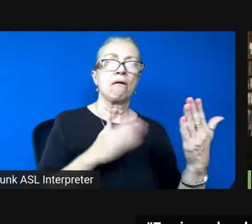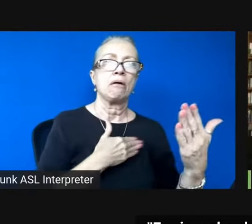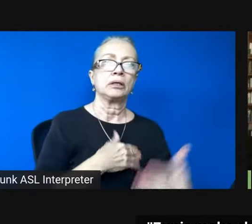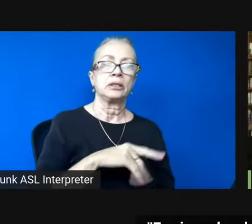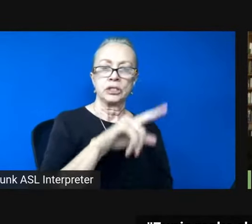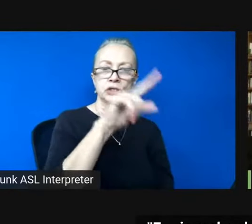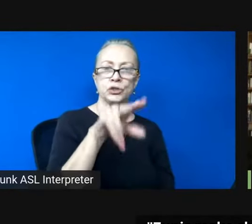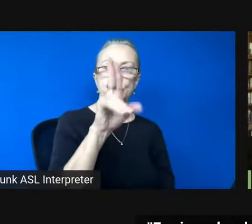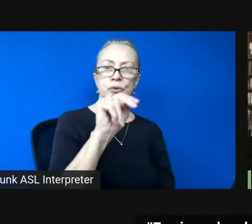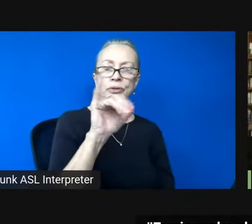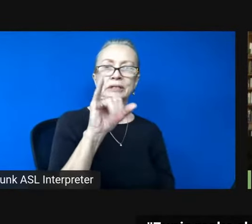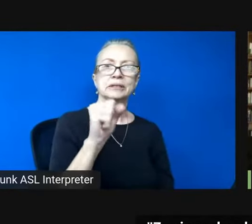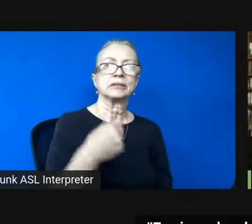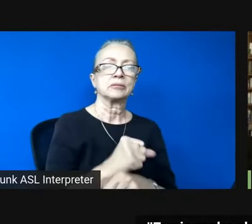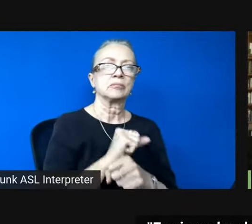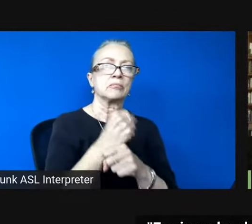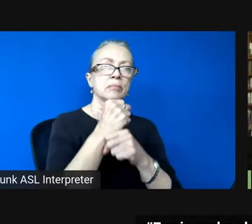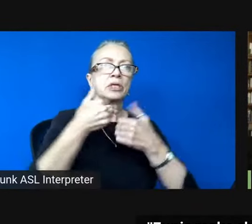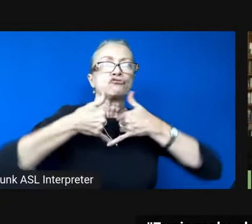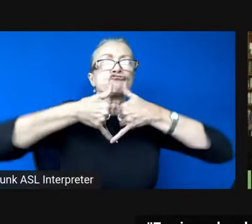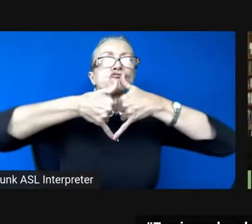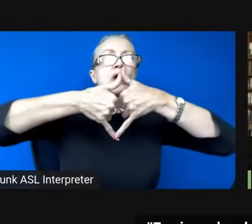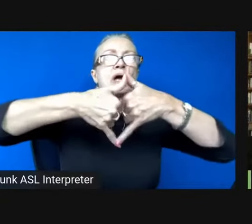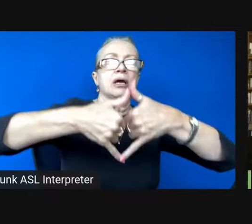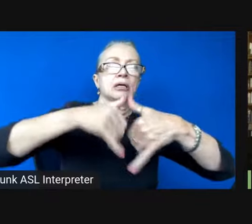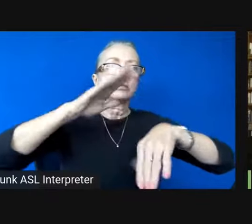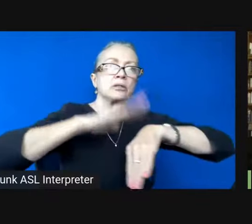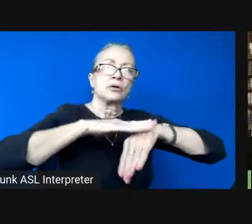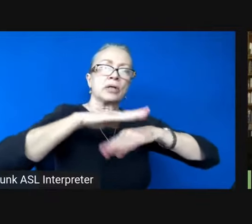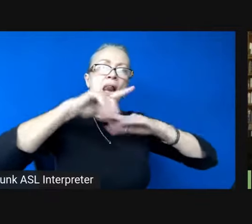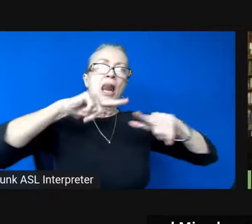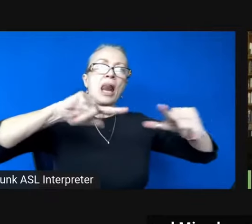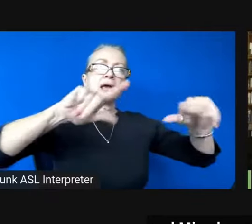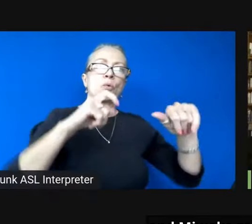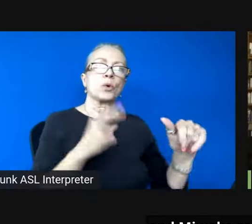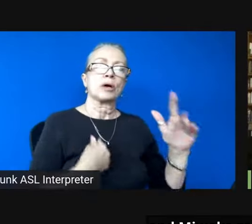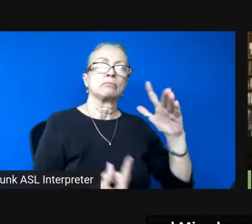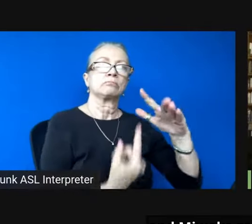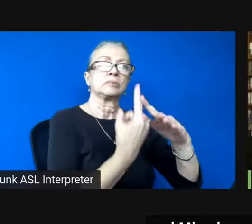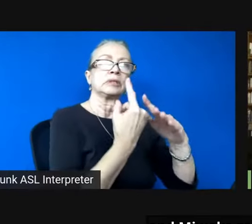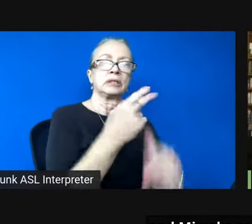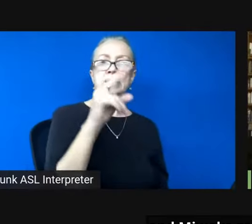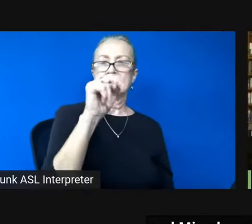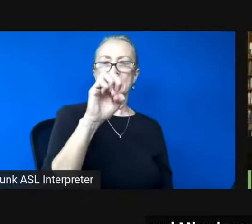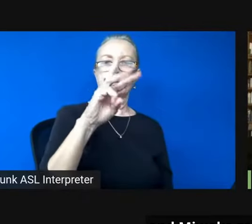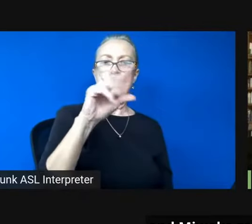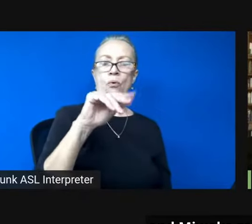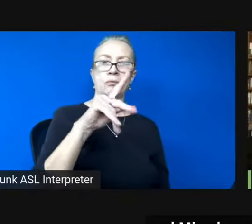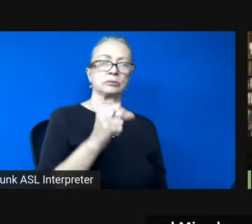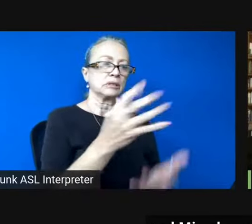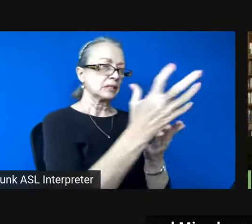zunis make shrines on the way to a lake where i emerge and miwoks gather me out of